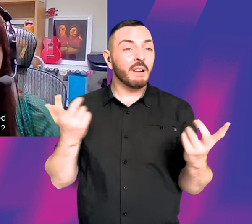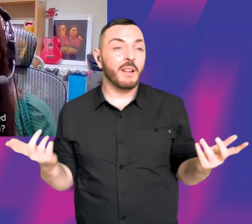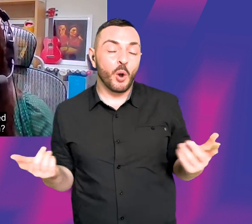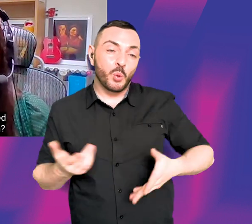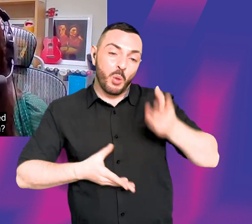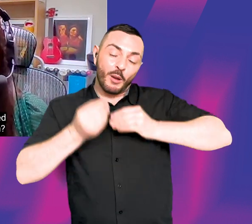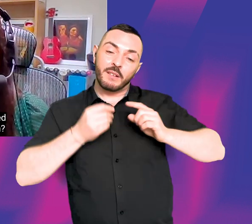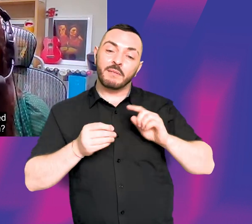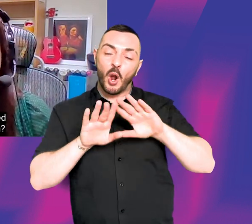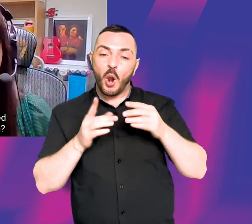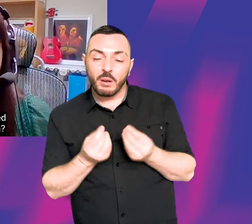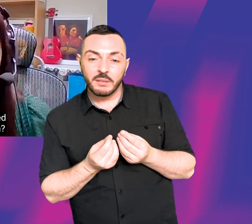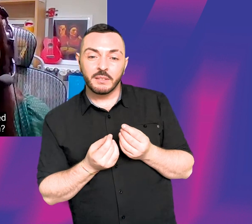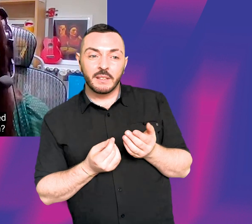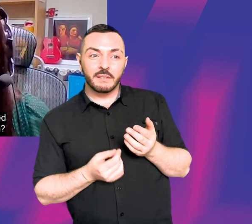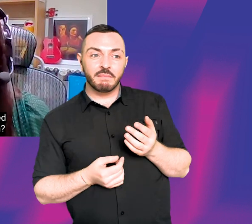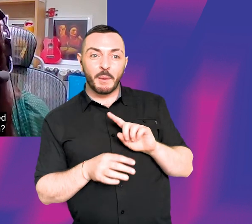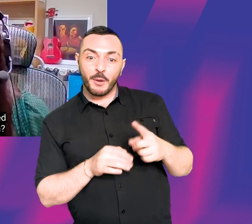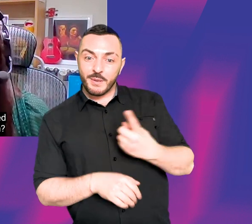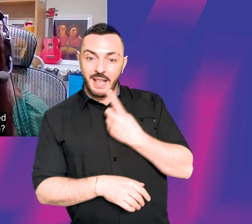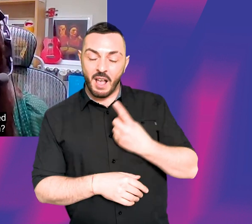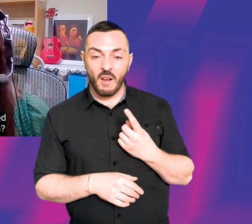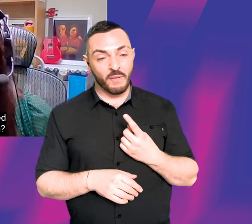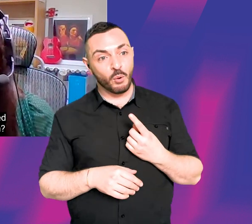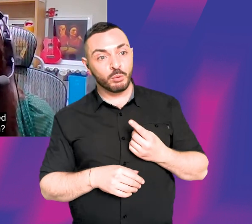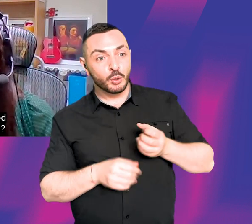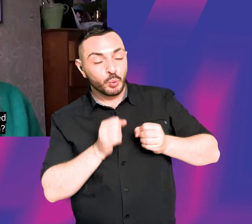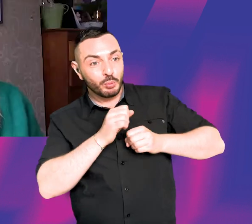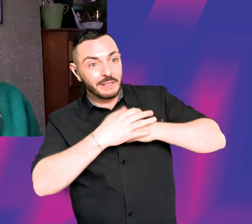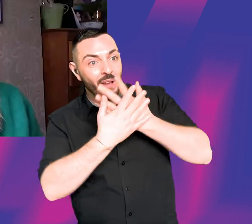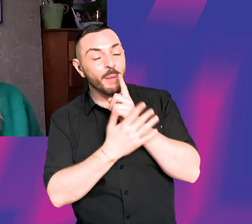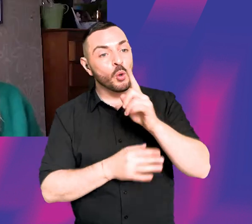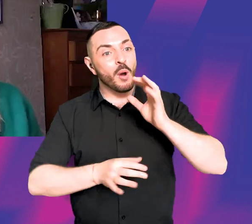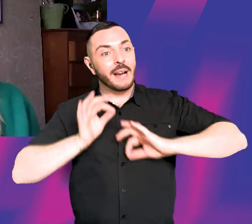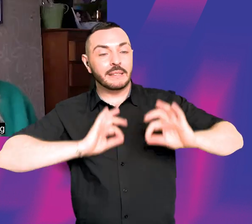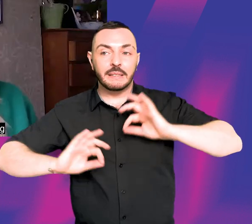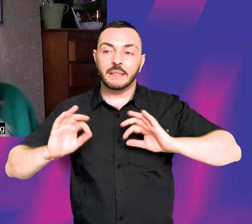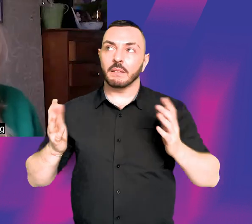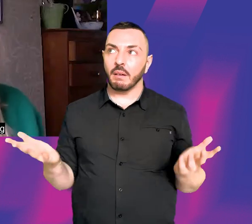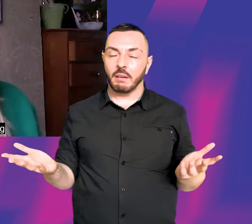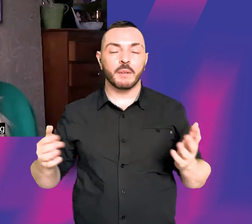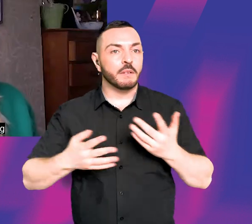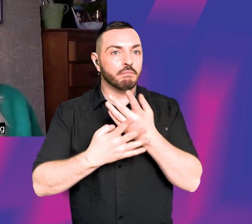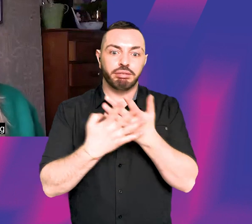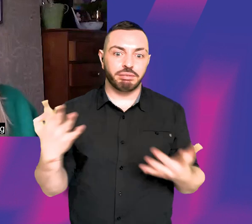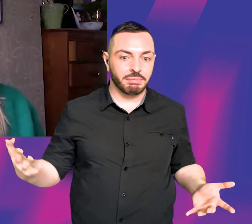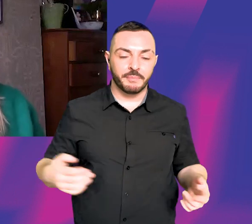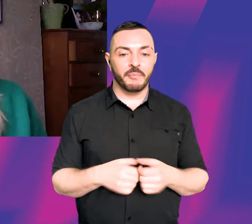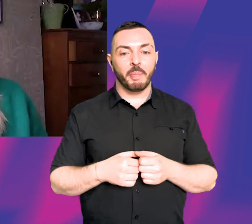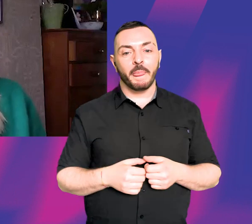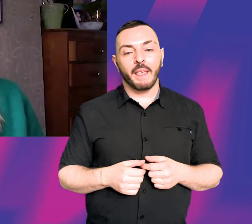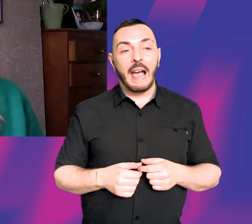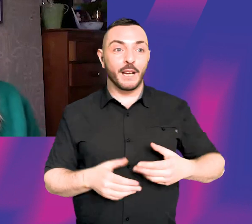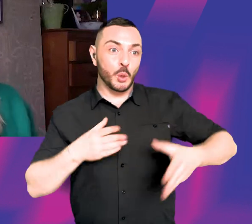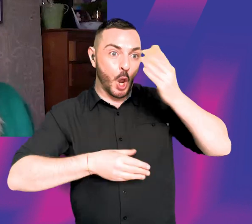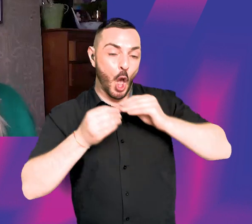yourself or you particularly developed your acting craft while you were on them? Yeah, loads. I mean, I had to learn all of my acting craft